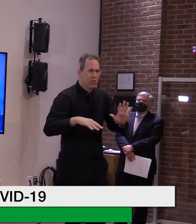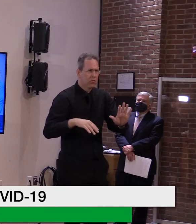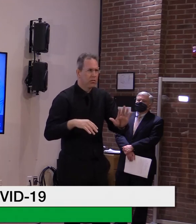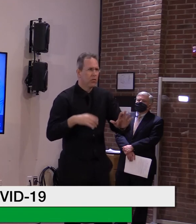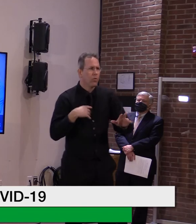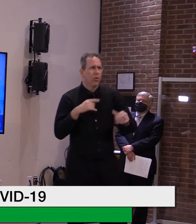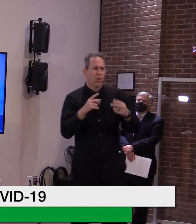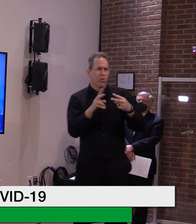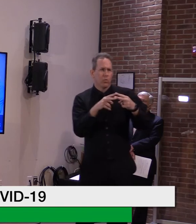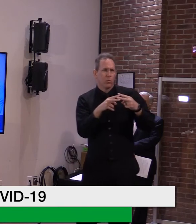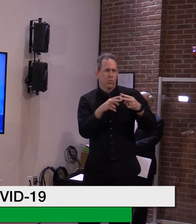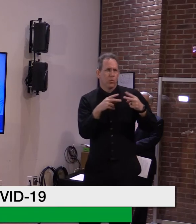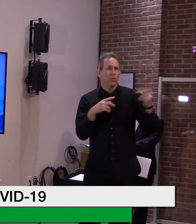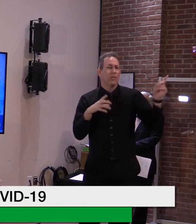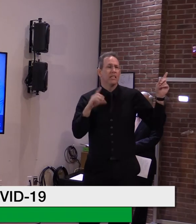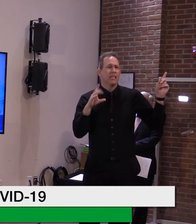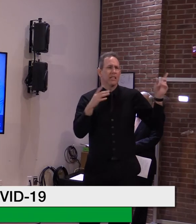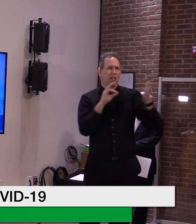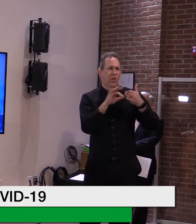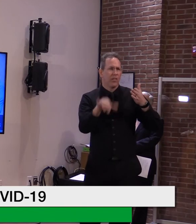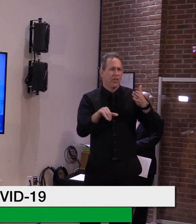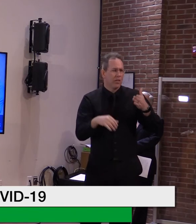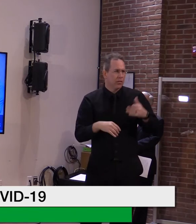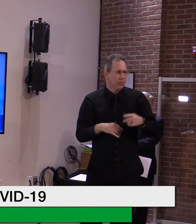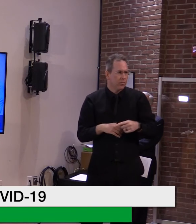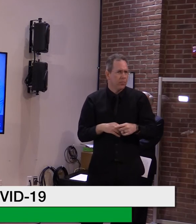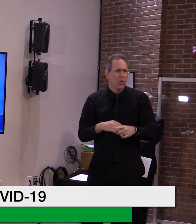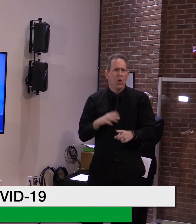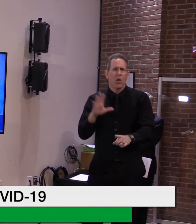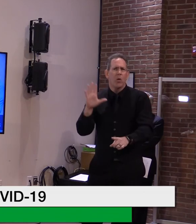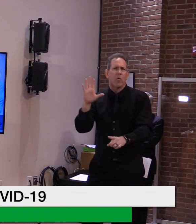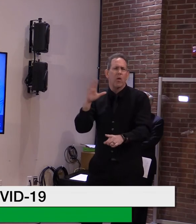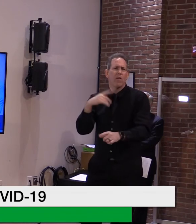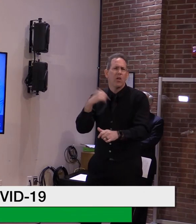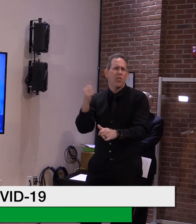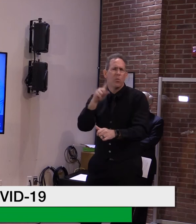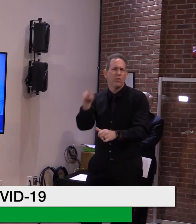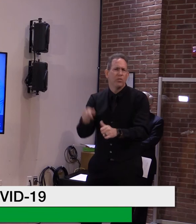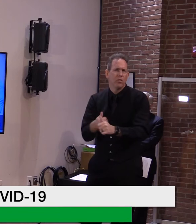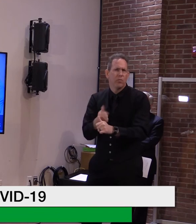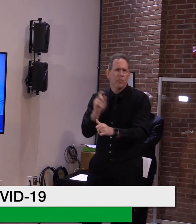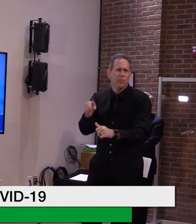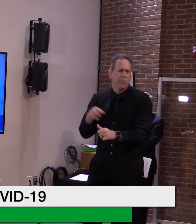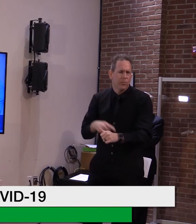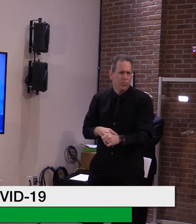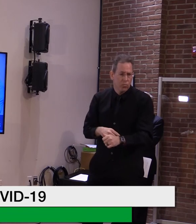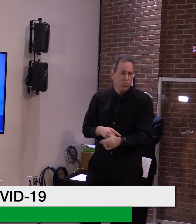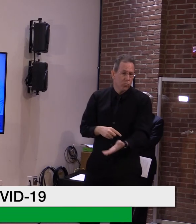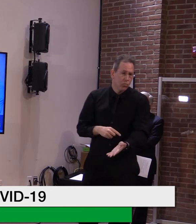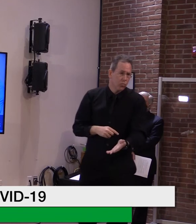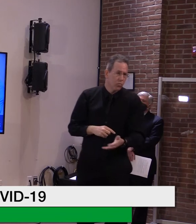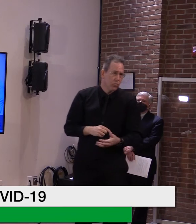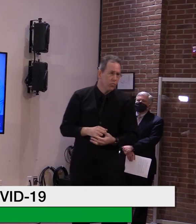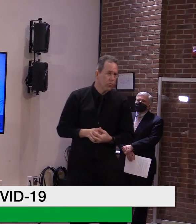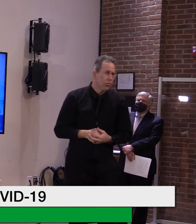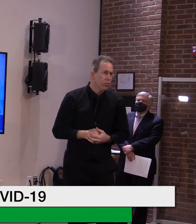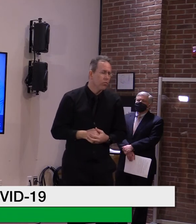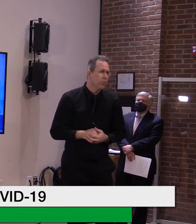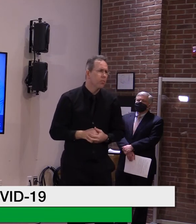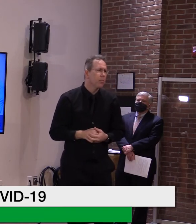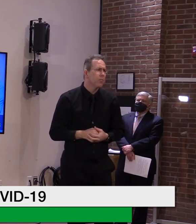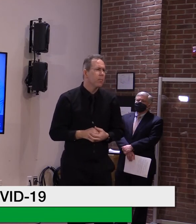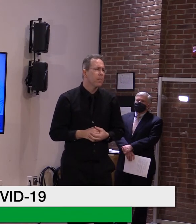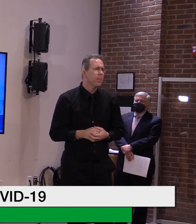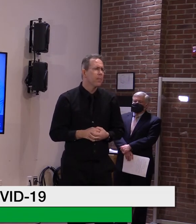Thank you. One of the reasons I was curious is that looking at a letter sent to the New England Journal of Medicine